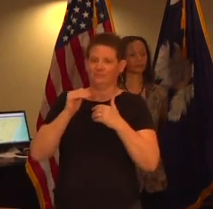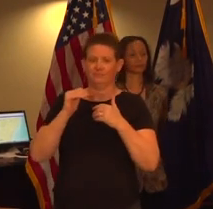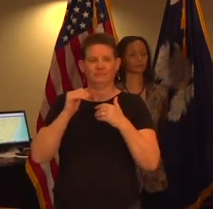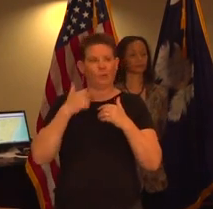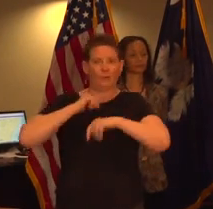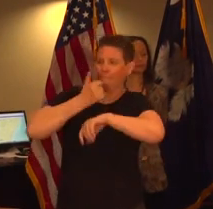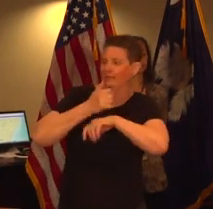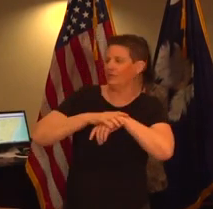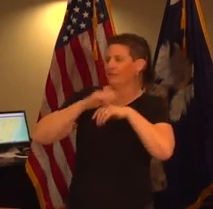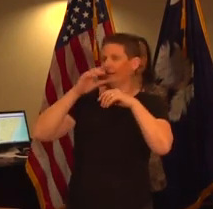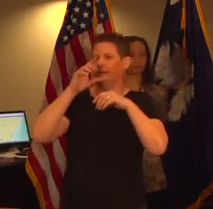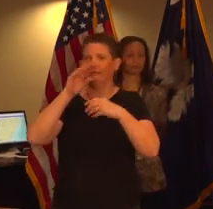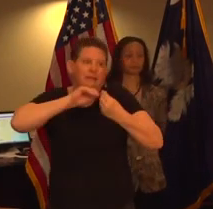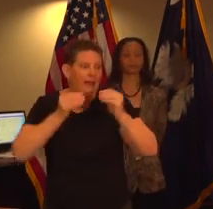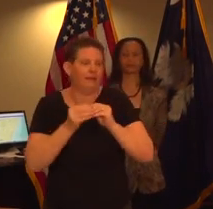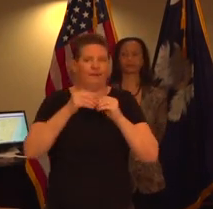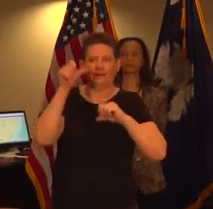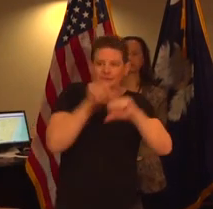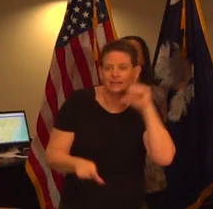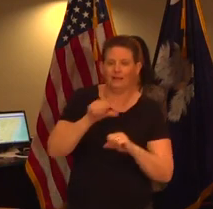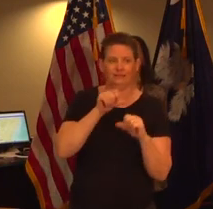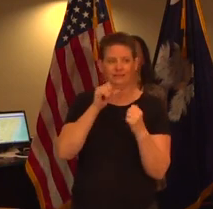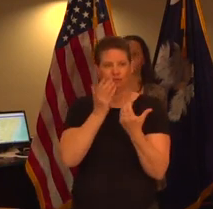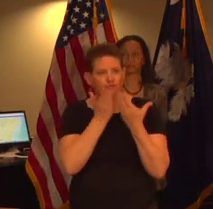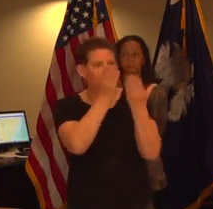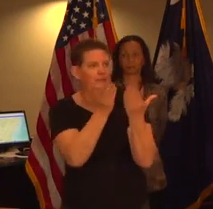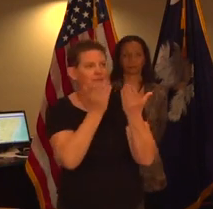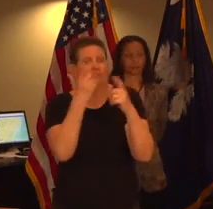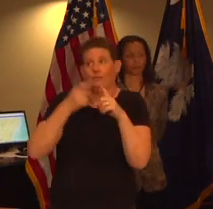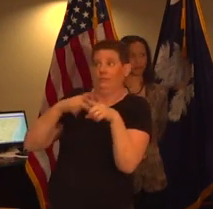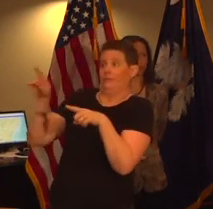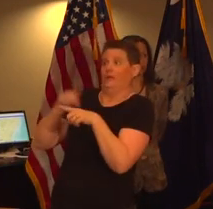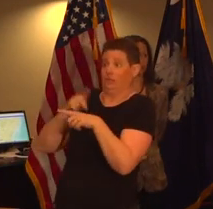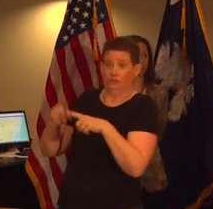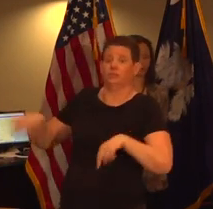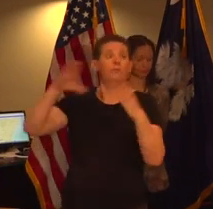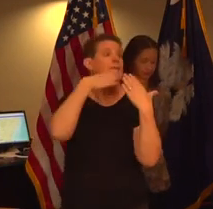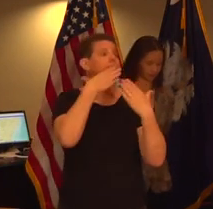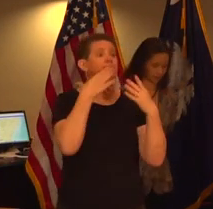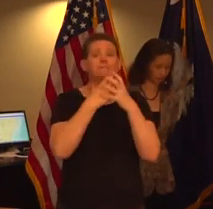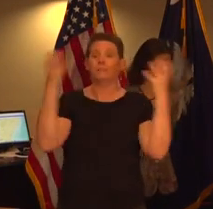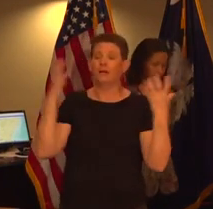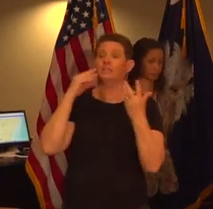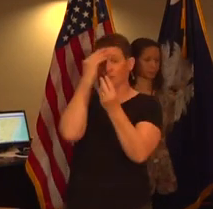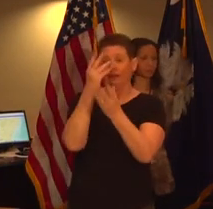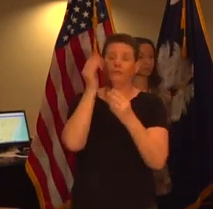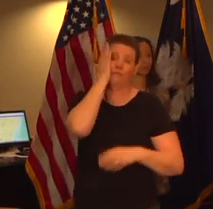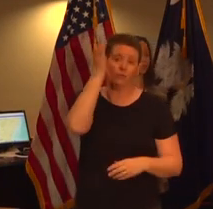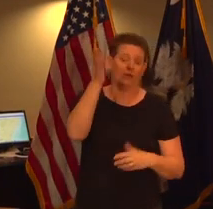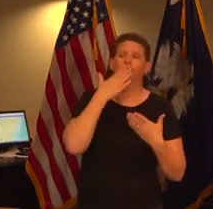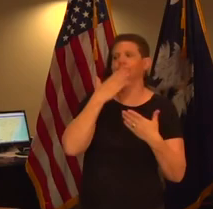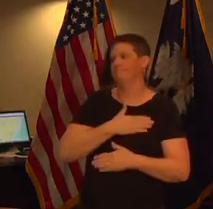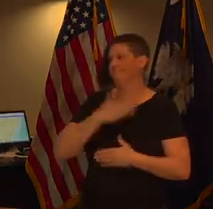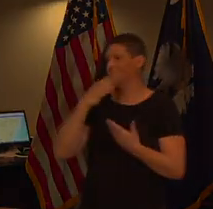data based on the science based on the recommendations and insights of the professionals we thank you very much we'll keep you informed and